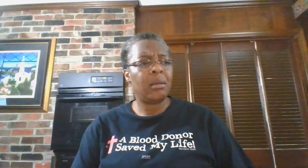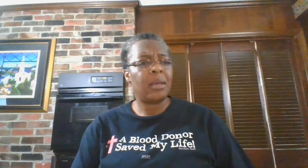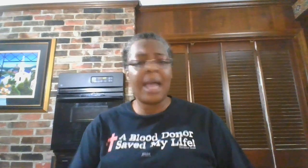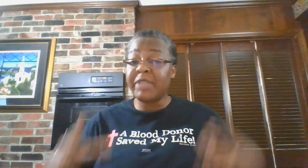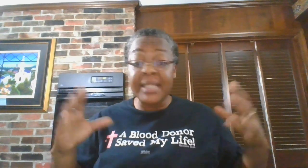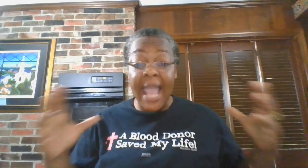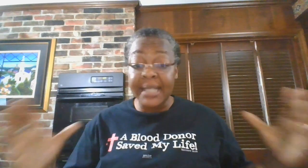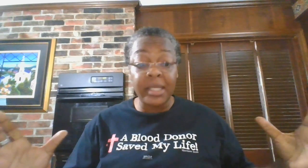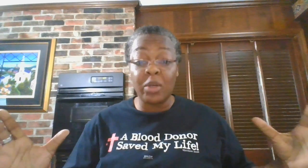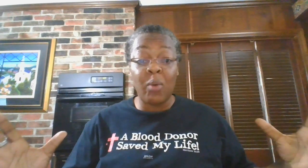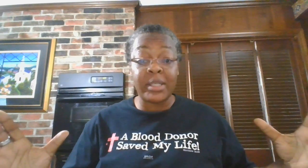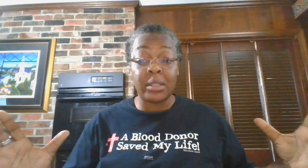I'm just asking the question.